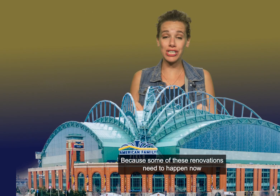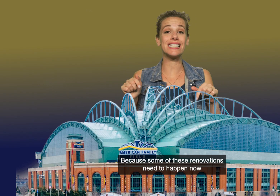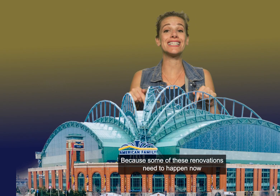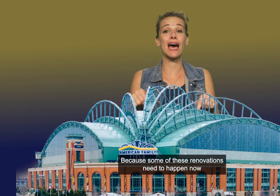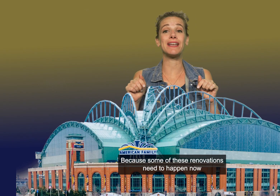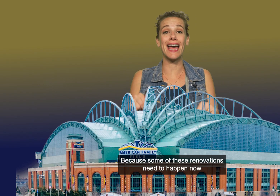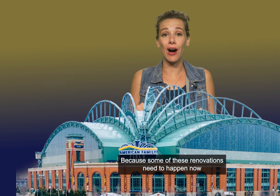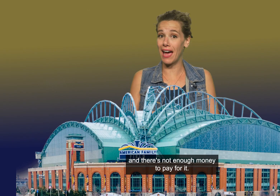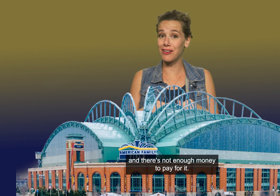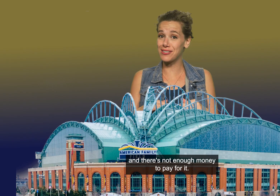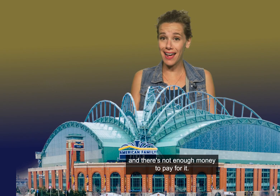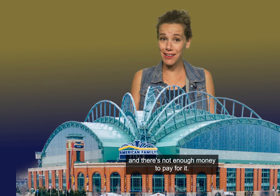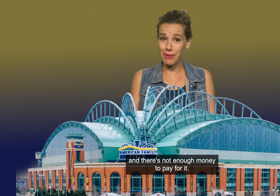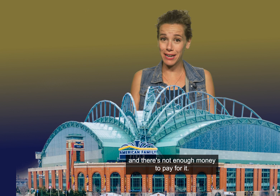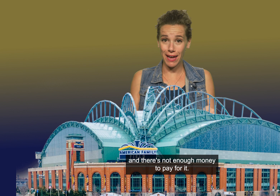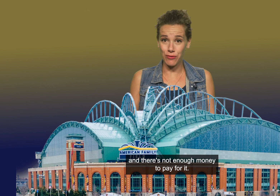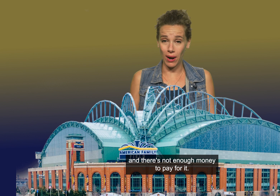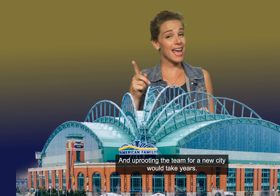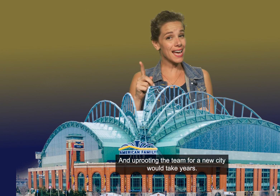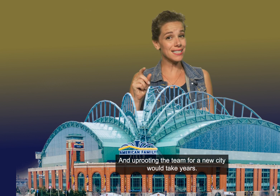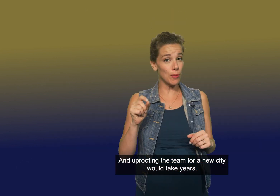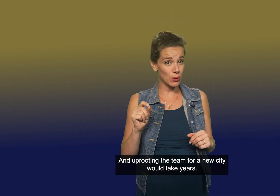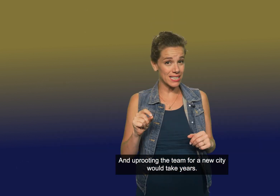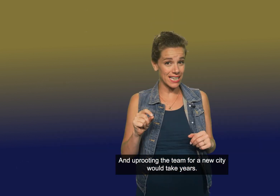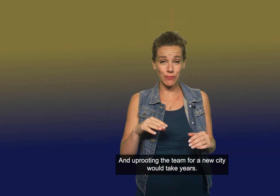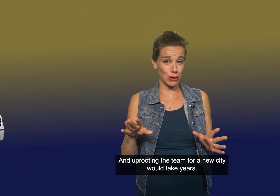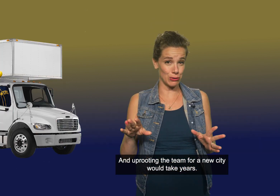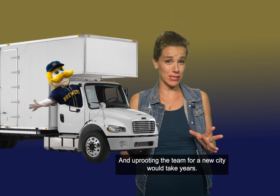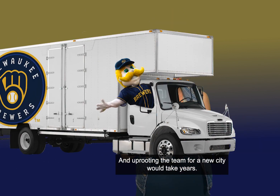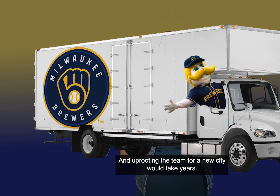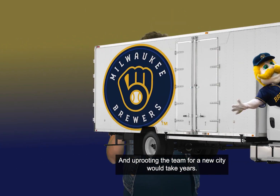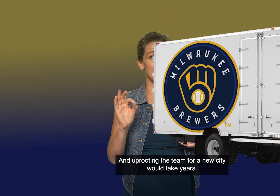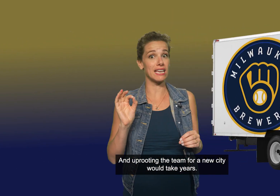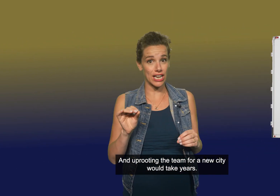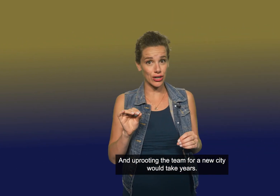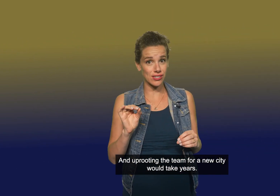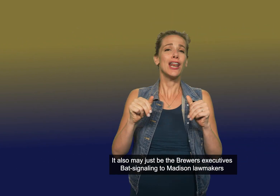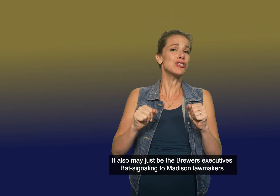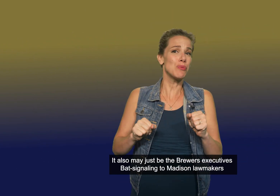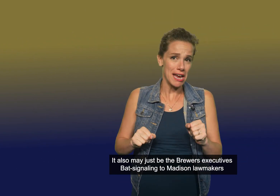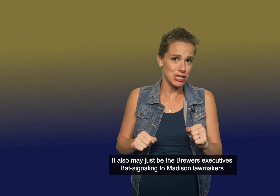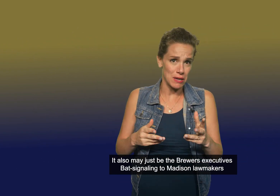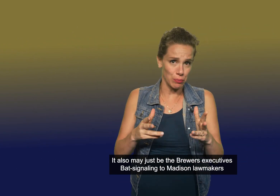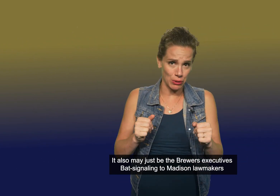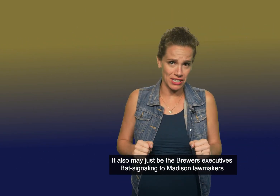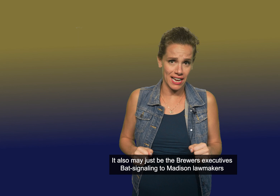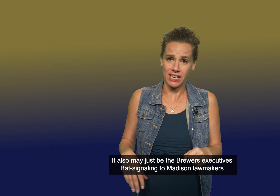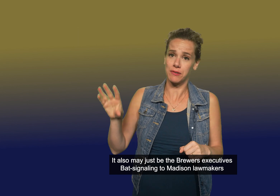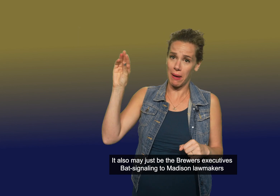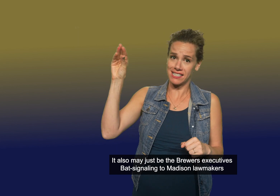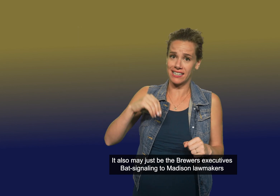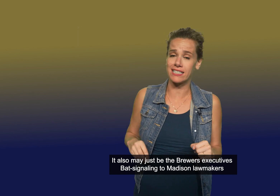of these renovations need to happen now, and there's not enough money to pay for it. And uprooting the team for a new city would take years. It also may just be the